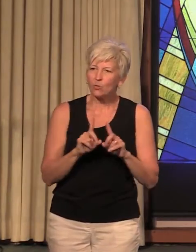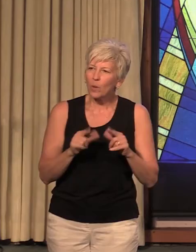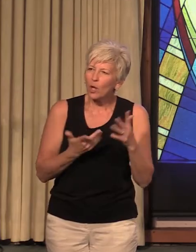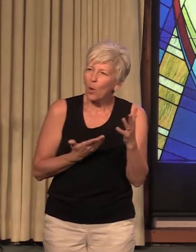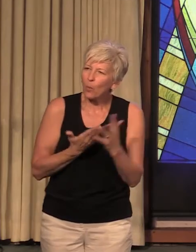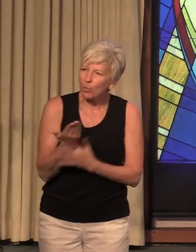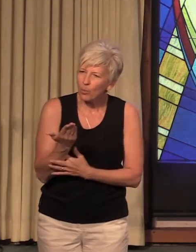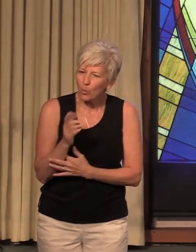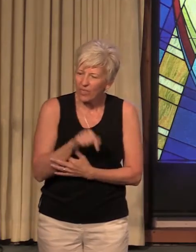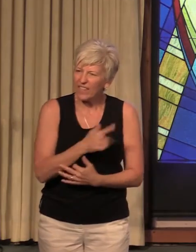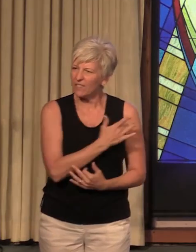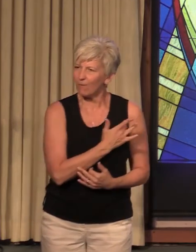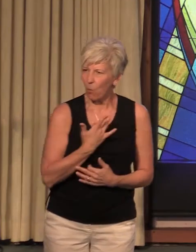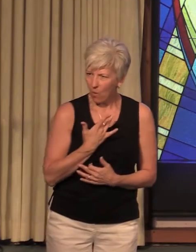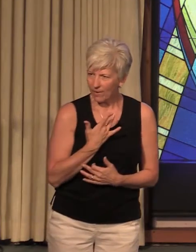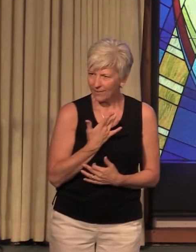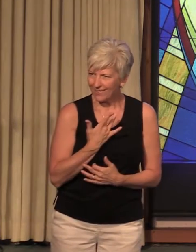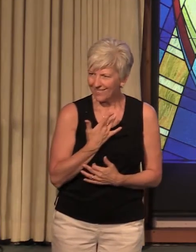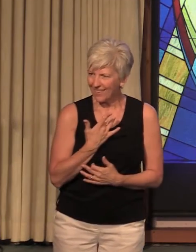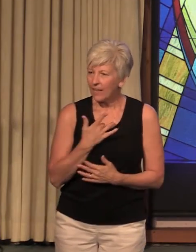lives. Sometimes we are tempted